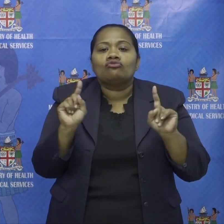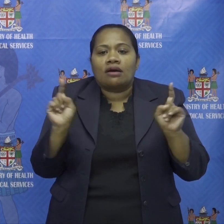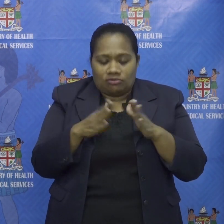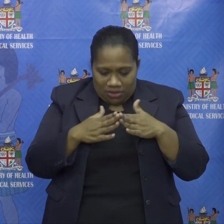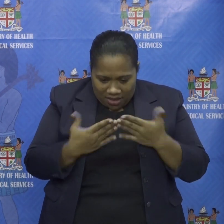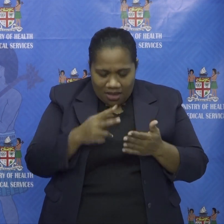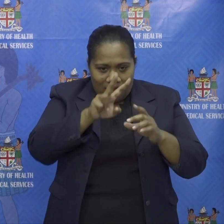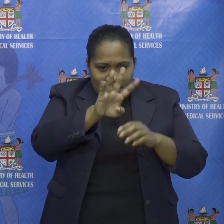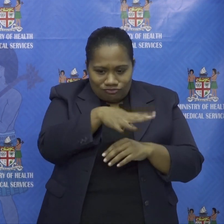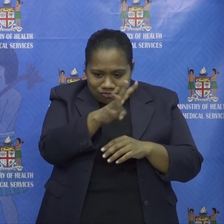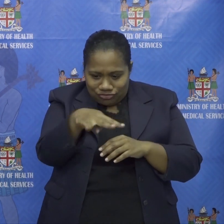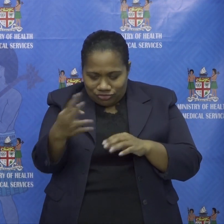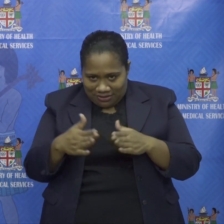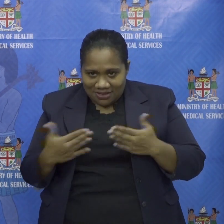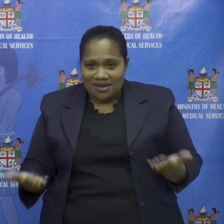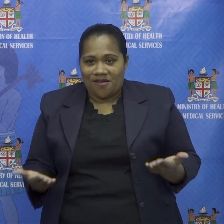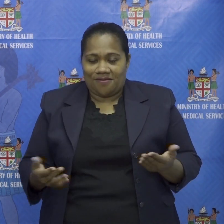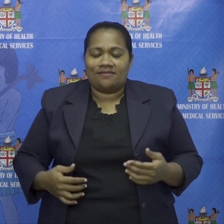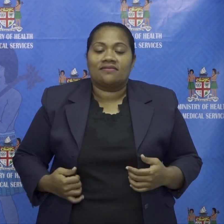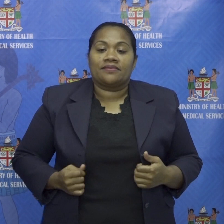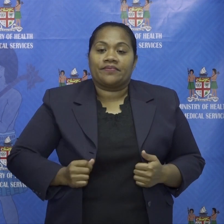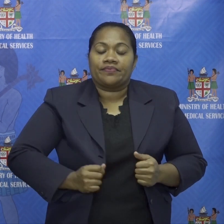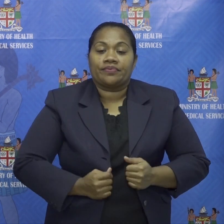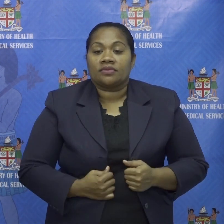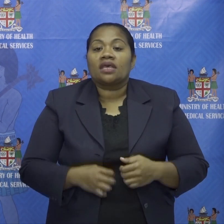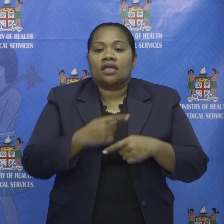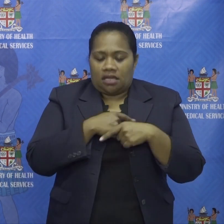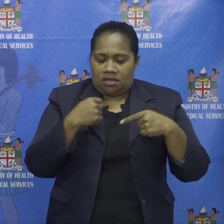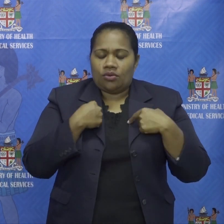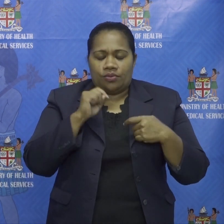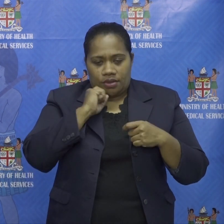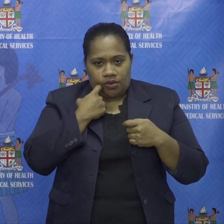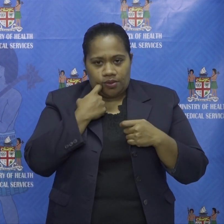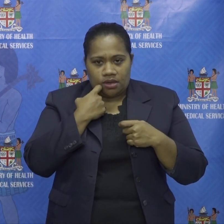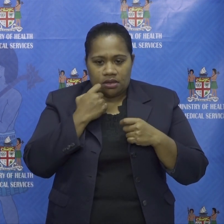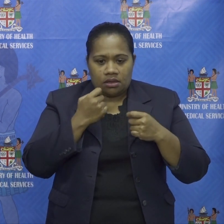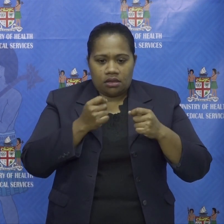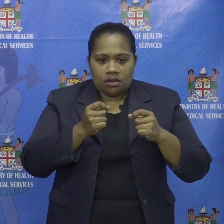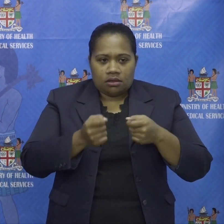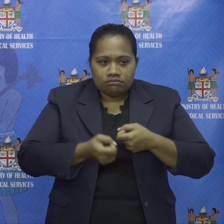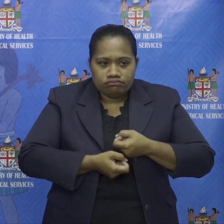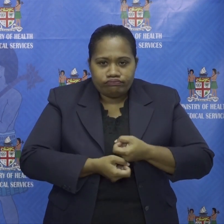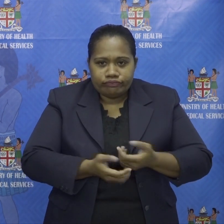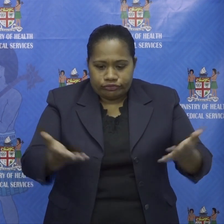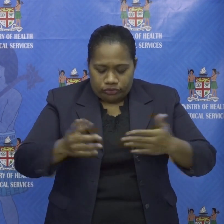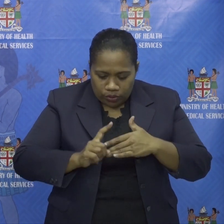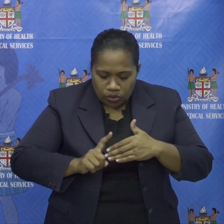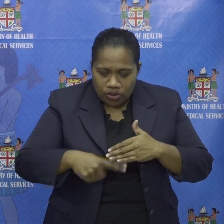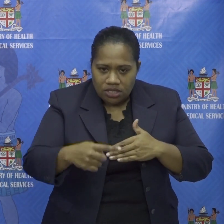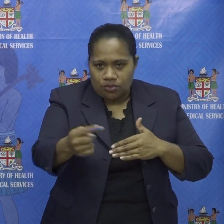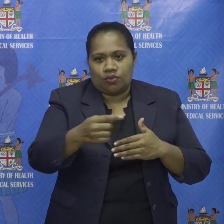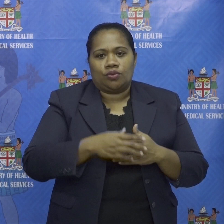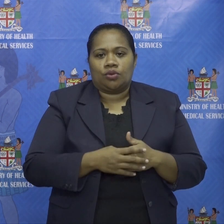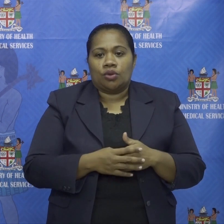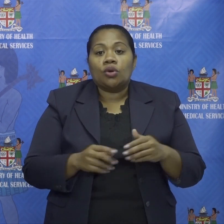and i will be we will be rolling out a vaccination plan that will be running concurrently with all our